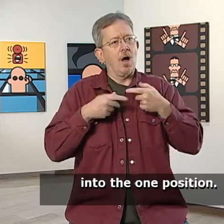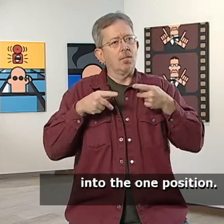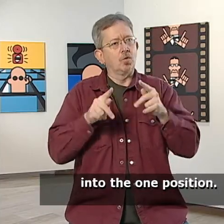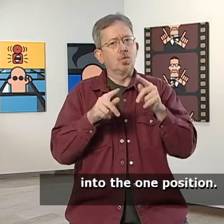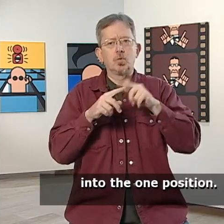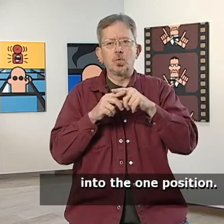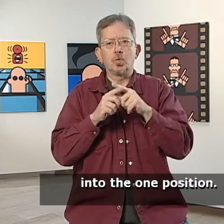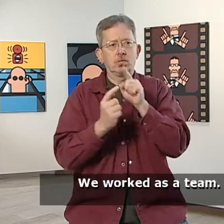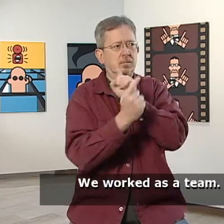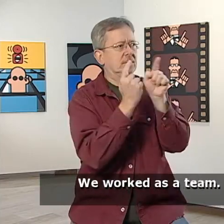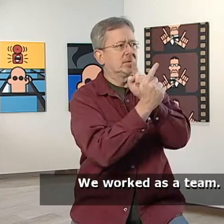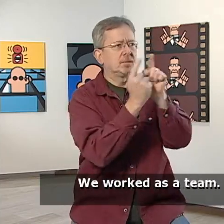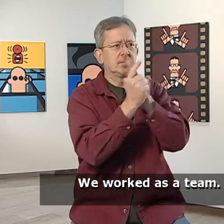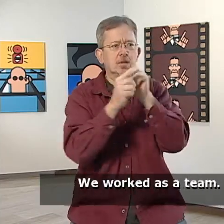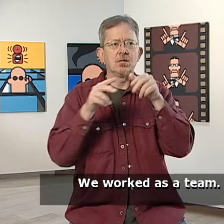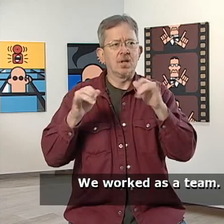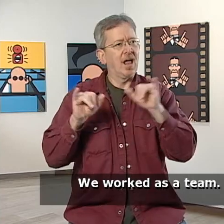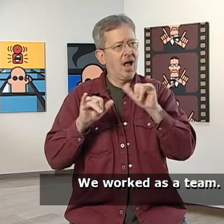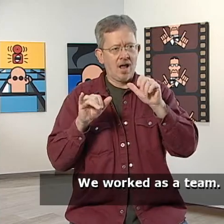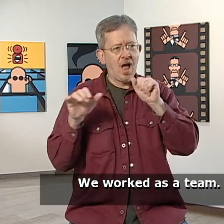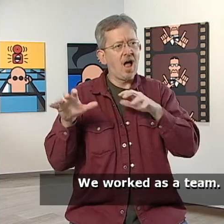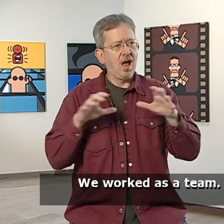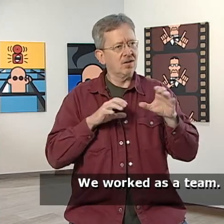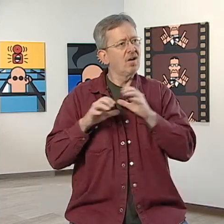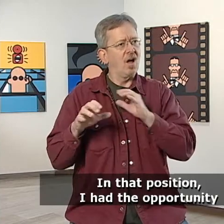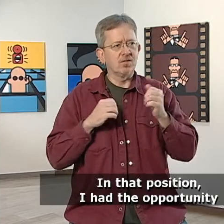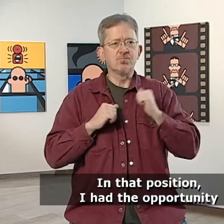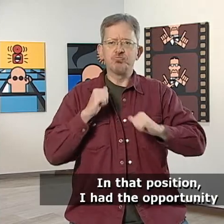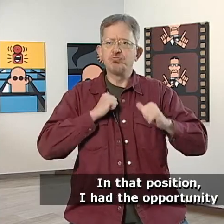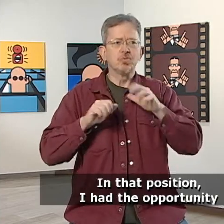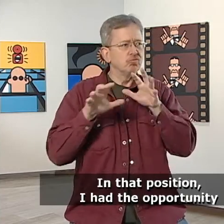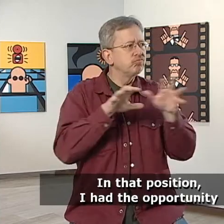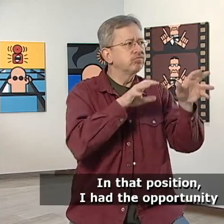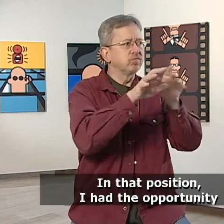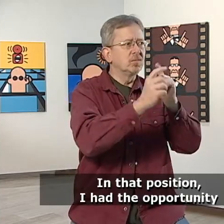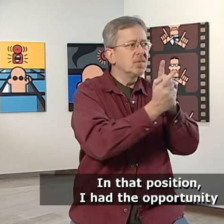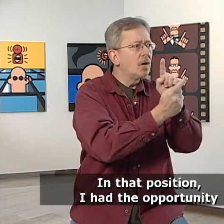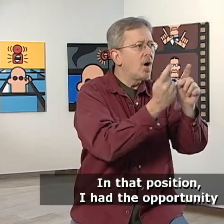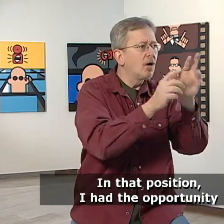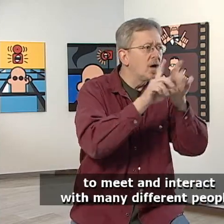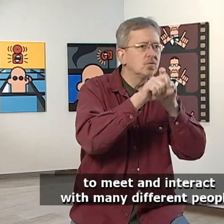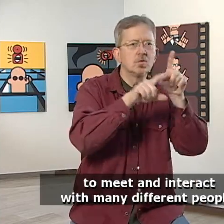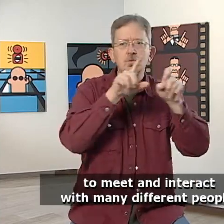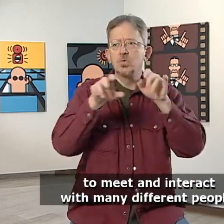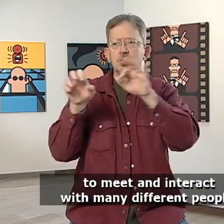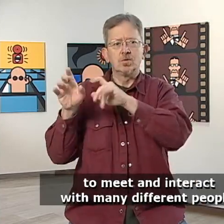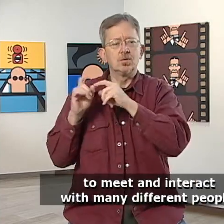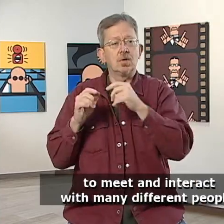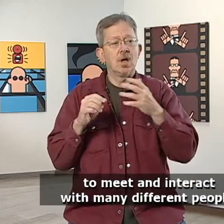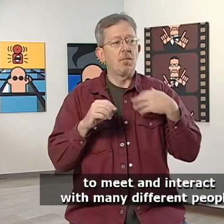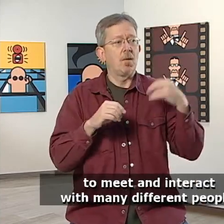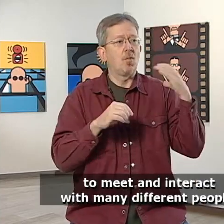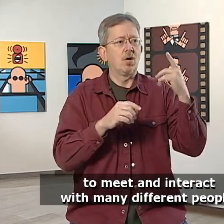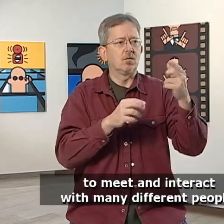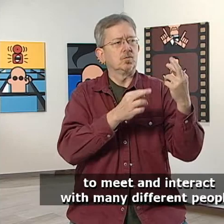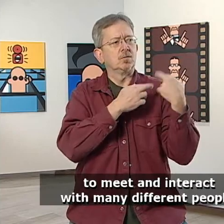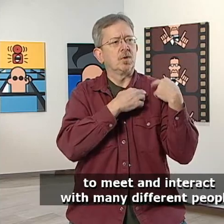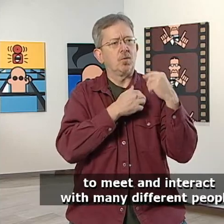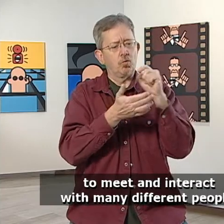position. We worked as a team. In that position, I had the opportunity to meet and interact with many